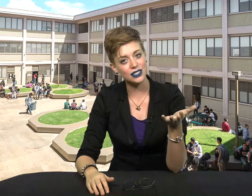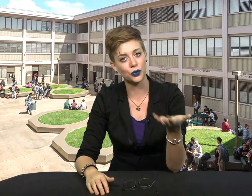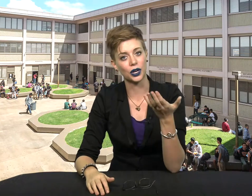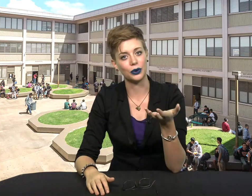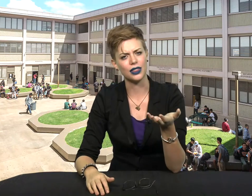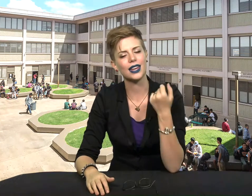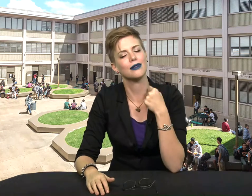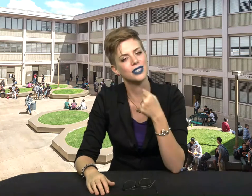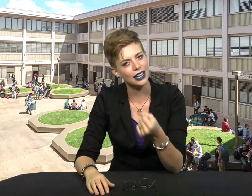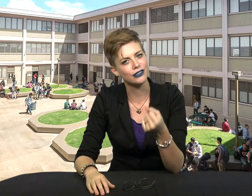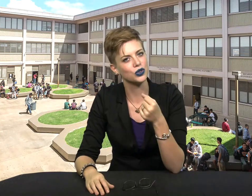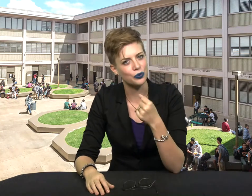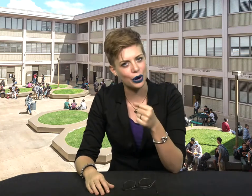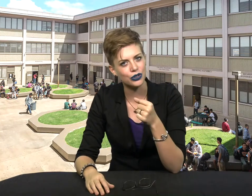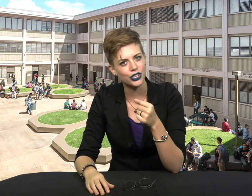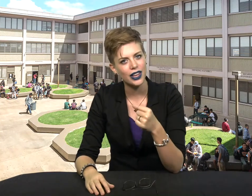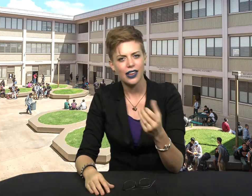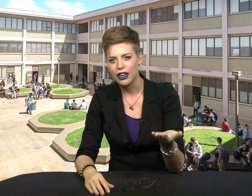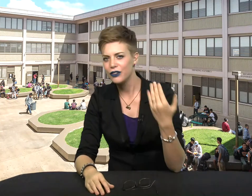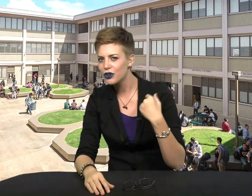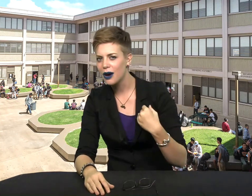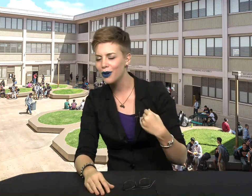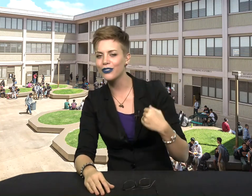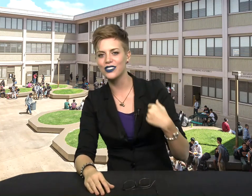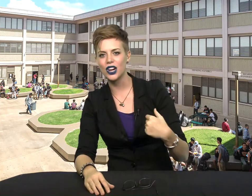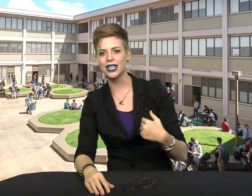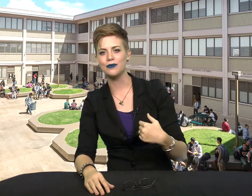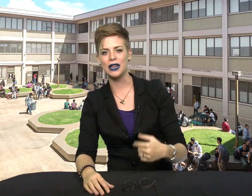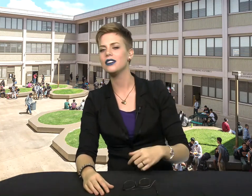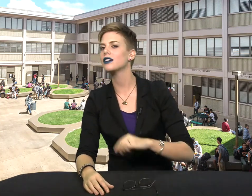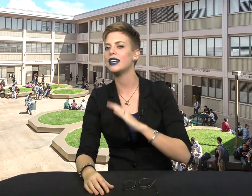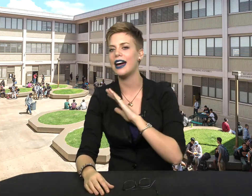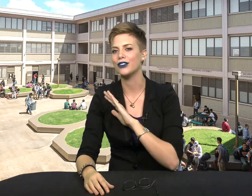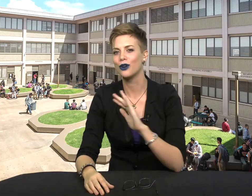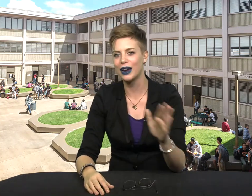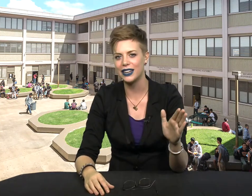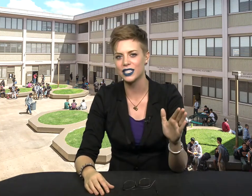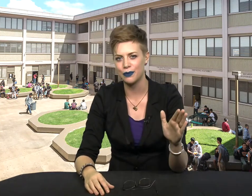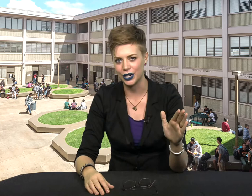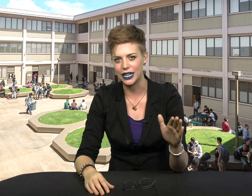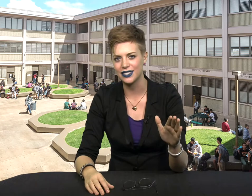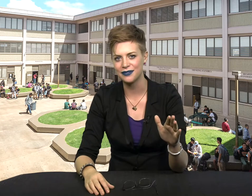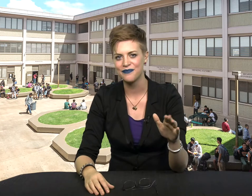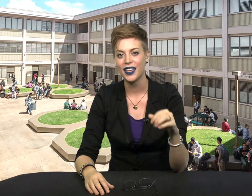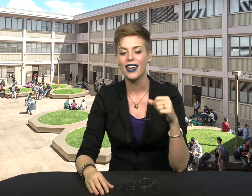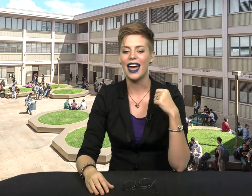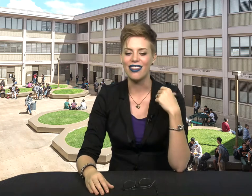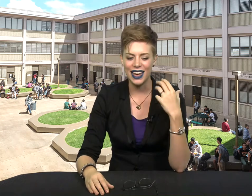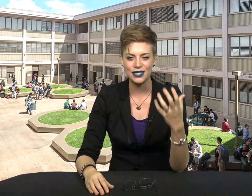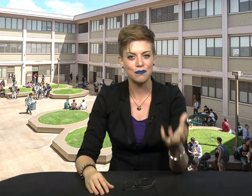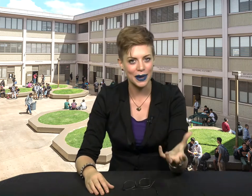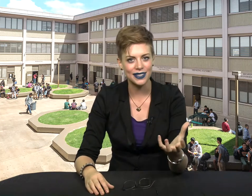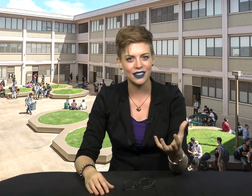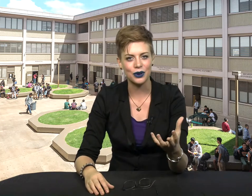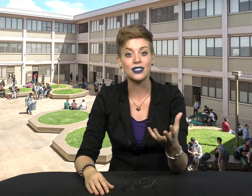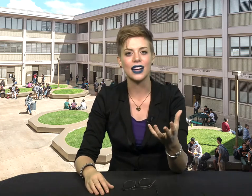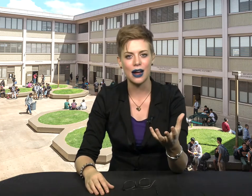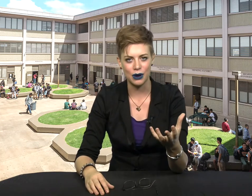to work with, and I'm safe to approach. If you come over and talk to me, you're going to have a great experience. And that's basically what this eyebrow